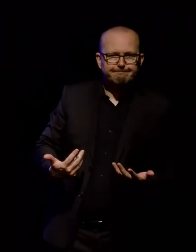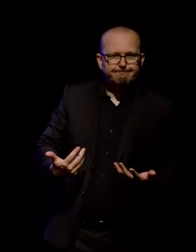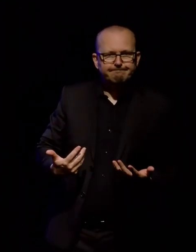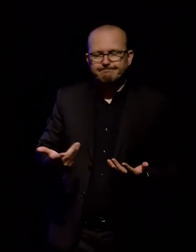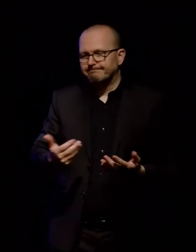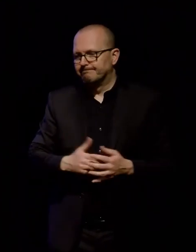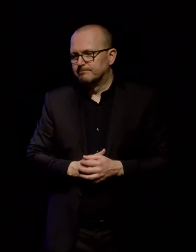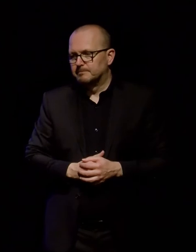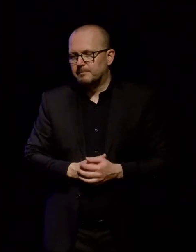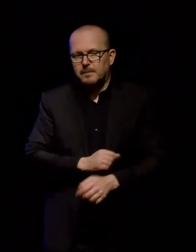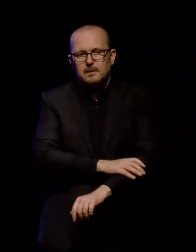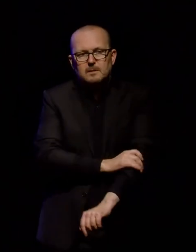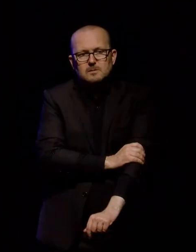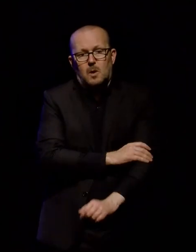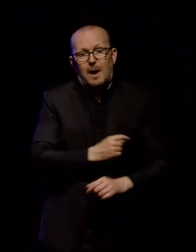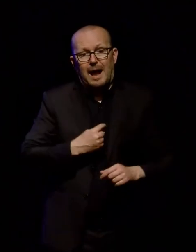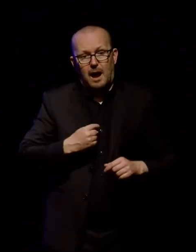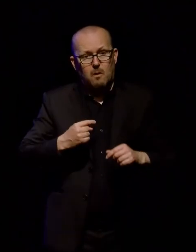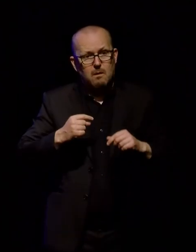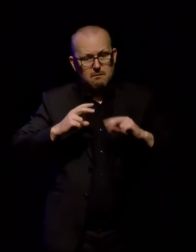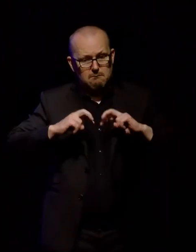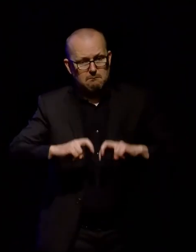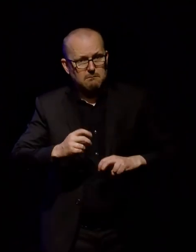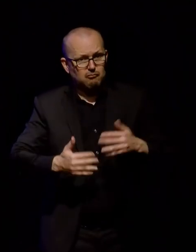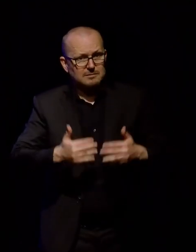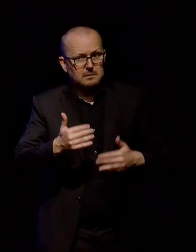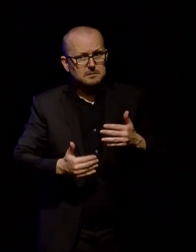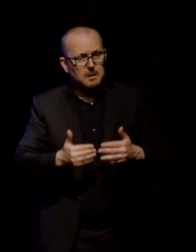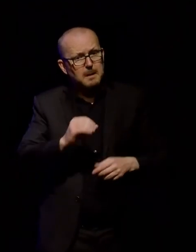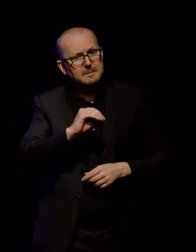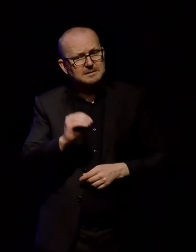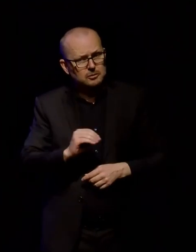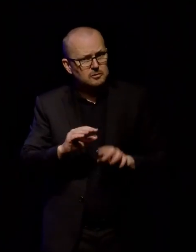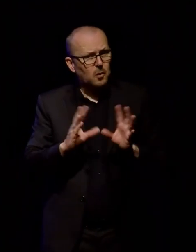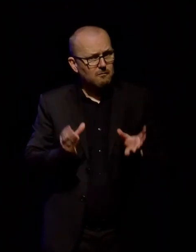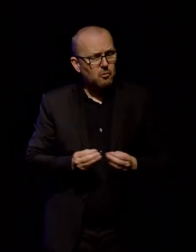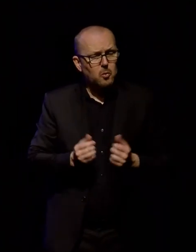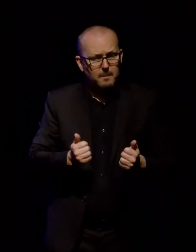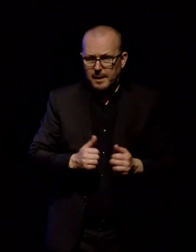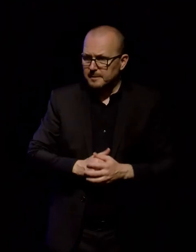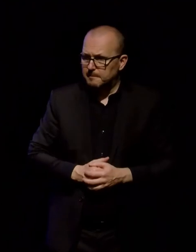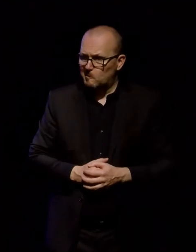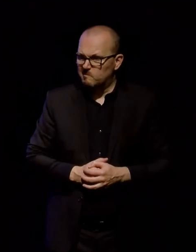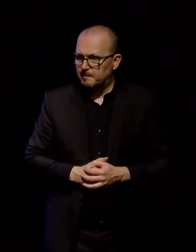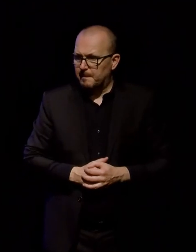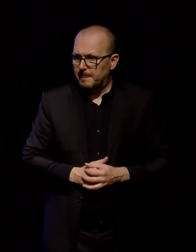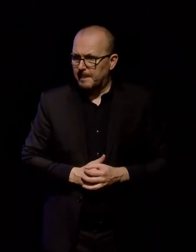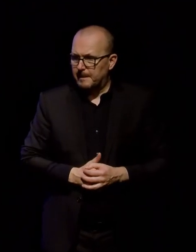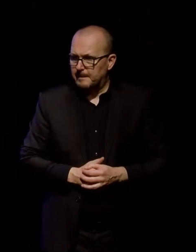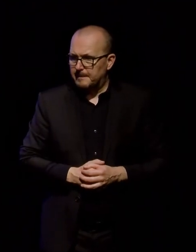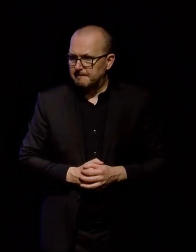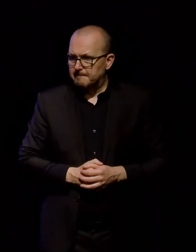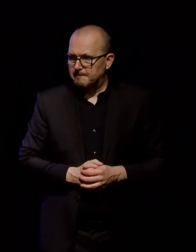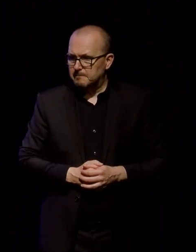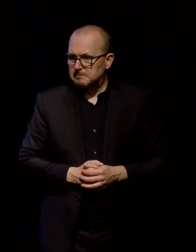further, the percentage of responses wasn't too bad. Note that 6% of survey respondents asked a question,